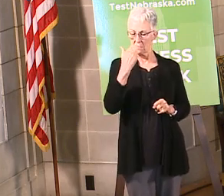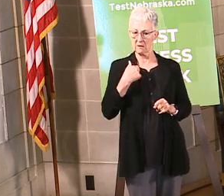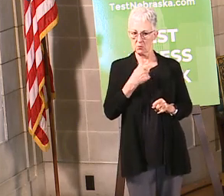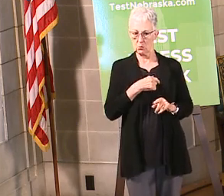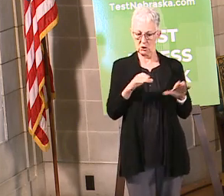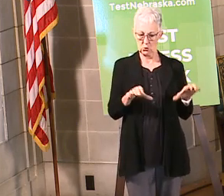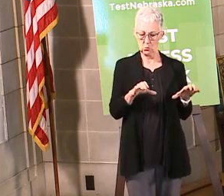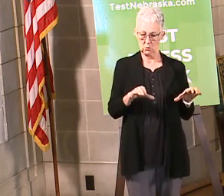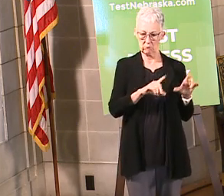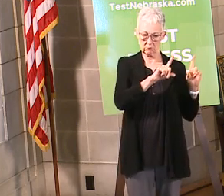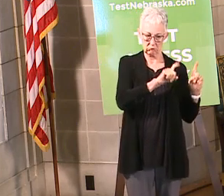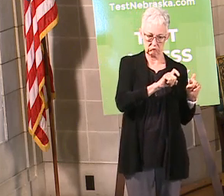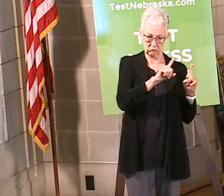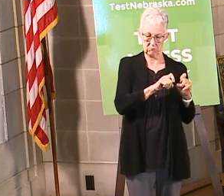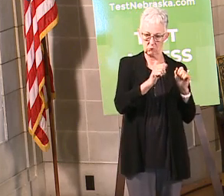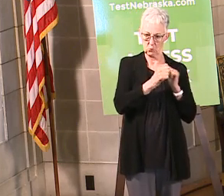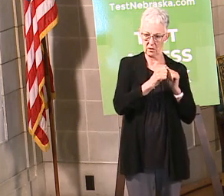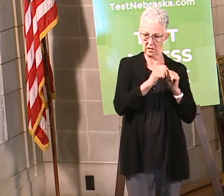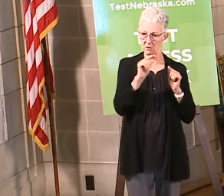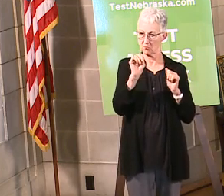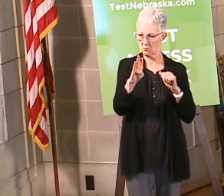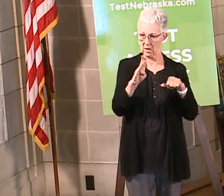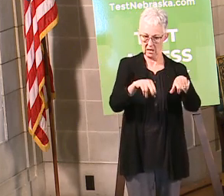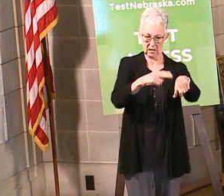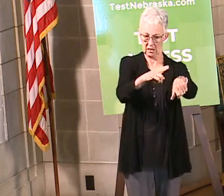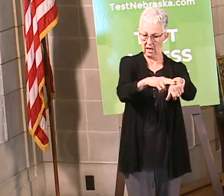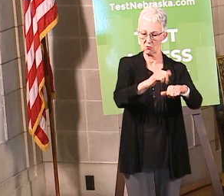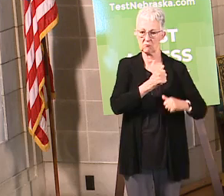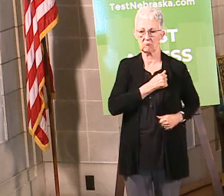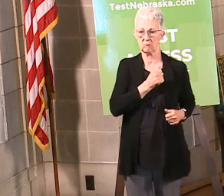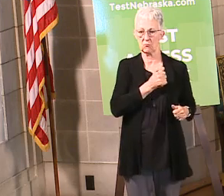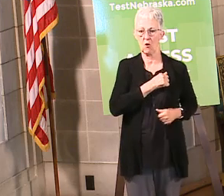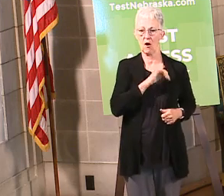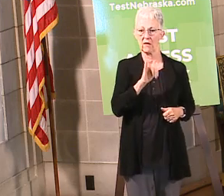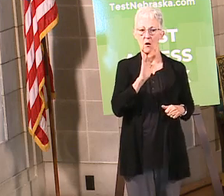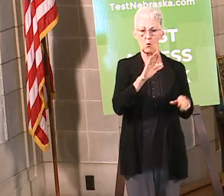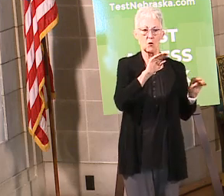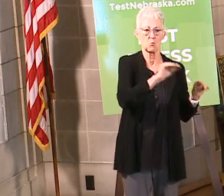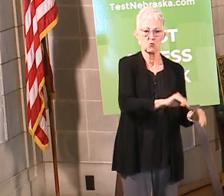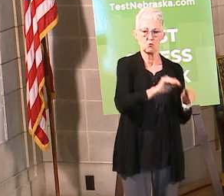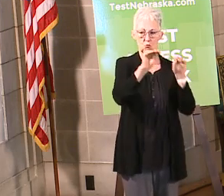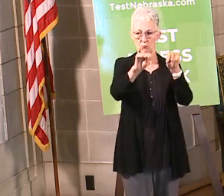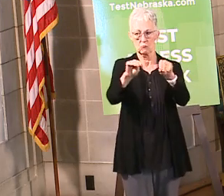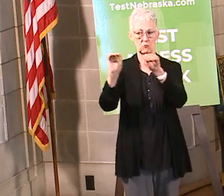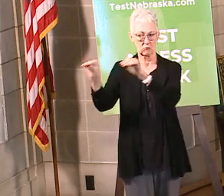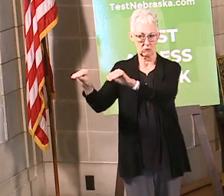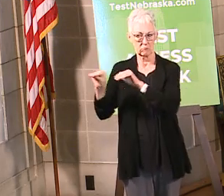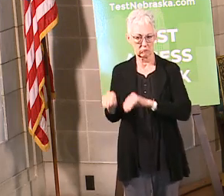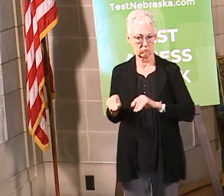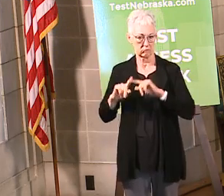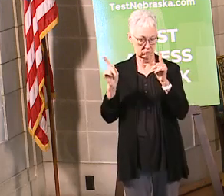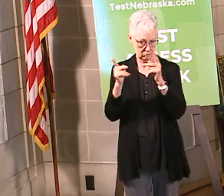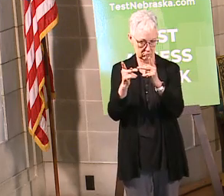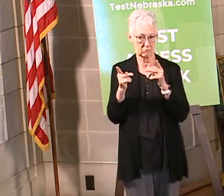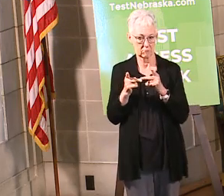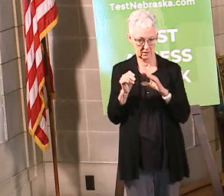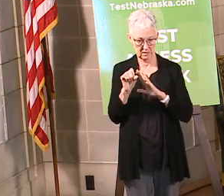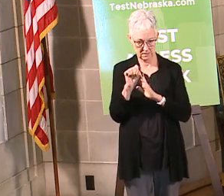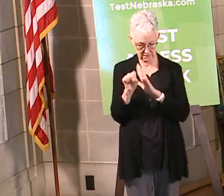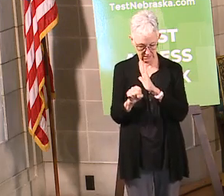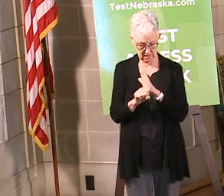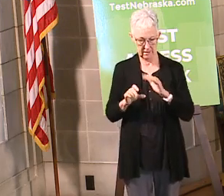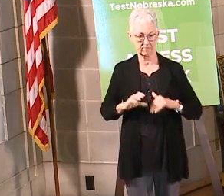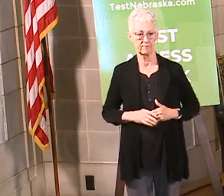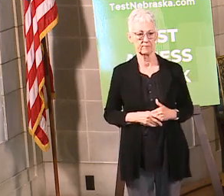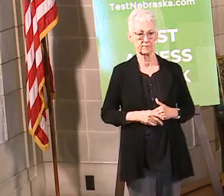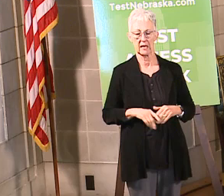doing, for example, with the Nebraska National Guard that continues to rotate around in different parts of the state. And again, if we're looking at like the solutions we're going to be doing for One World, that will